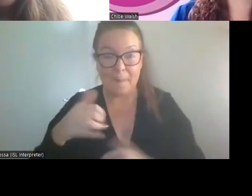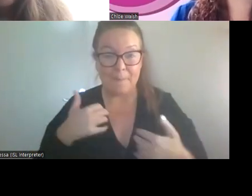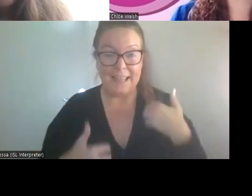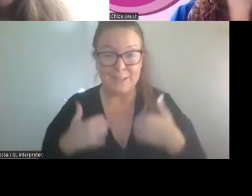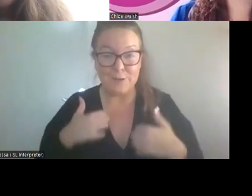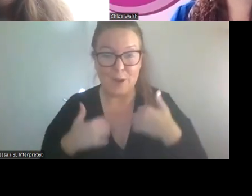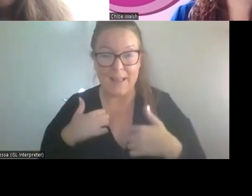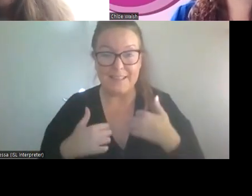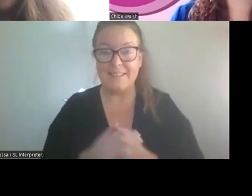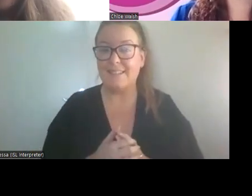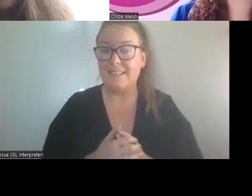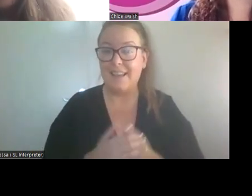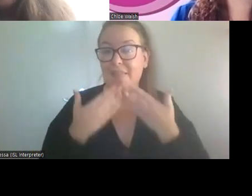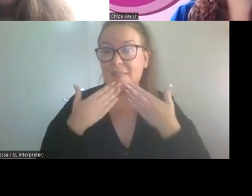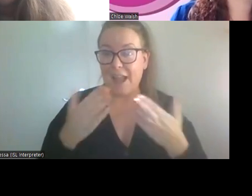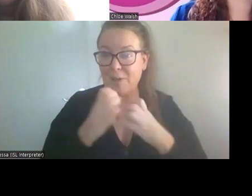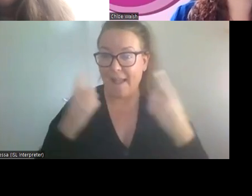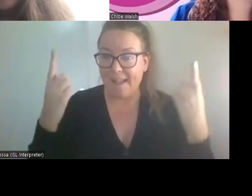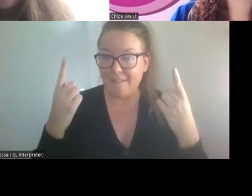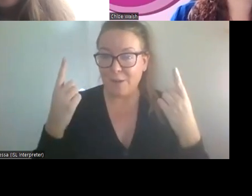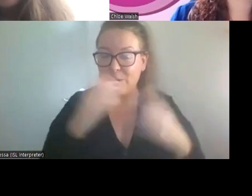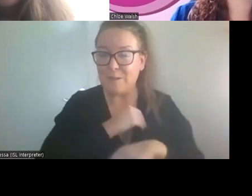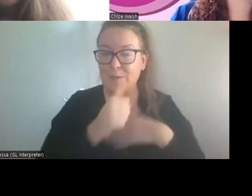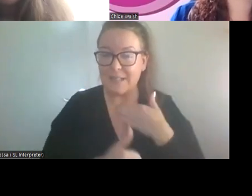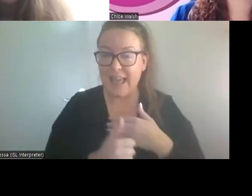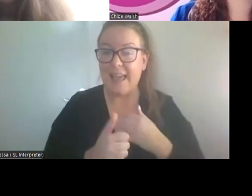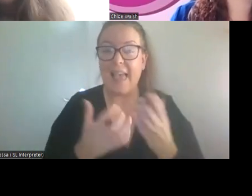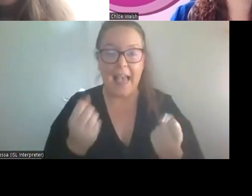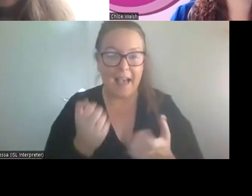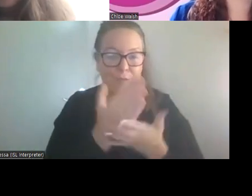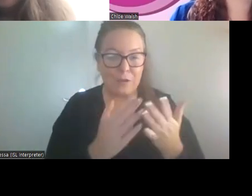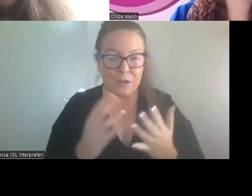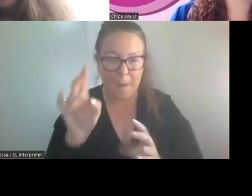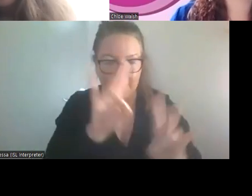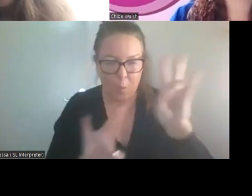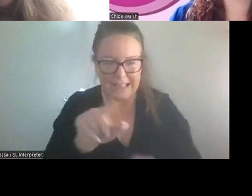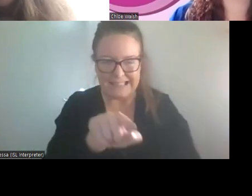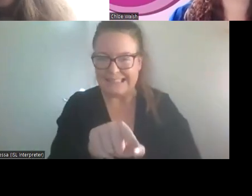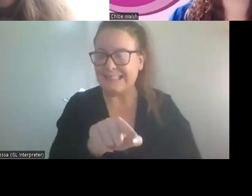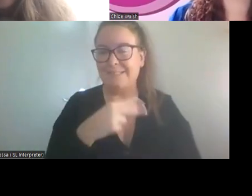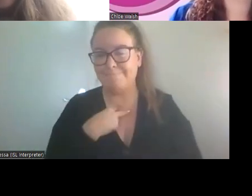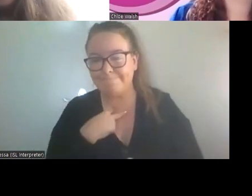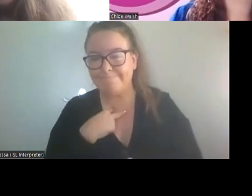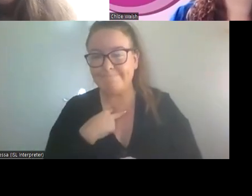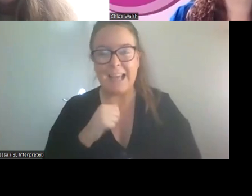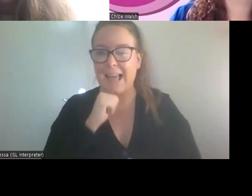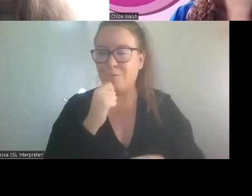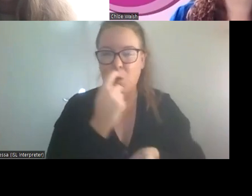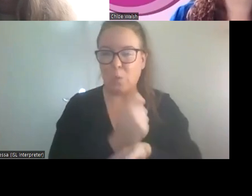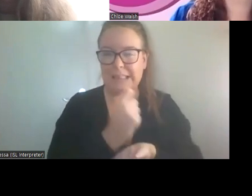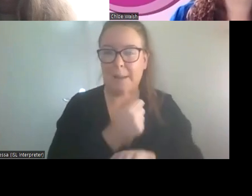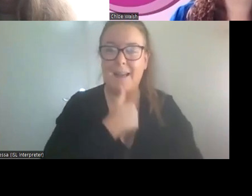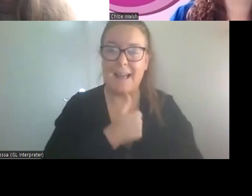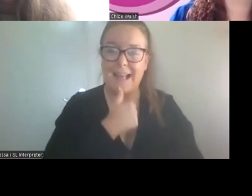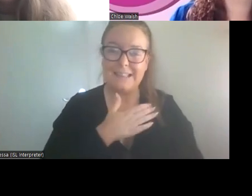And, uh, lastly, thank you to everyone who came today. And there were some questions in the Q and A that I didn't unfortunately have time to get to. Um,